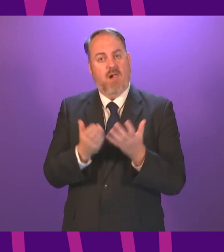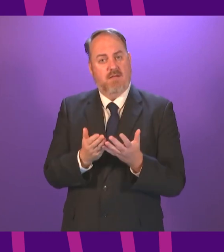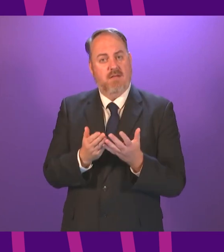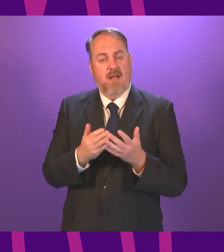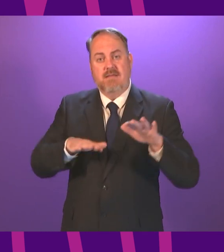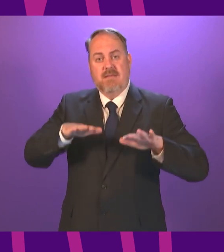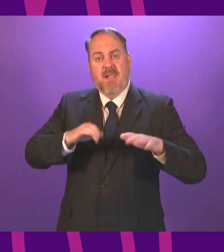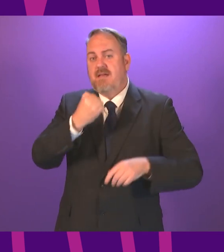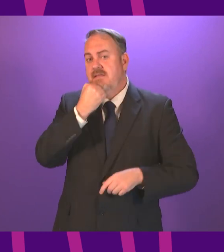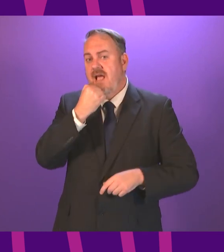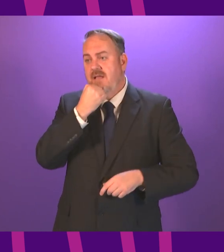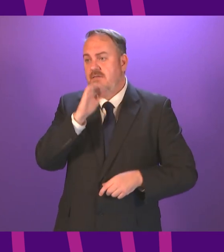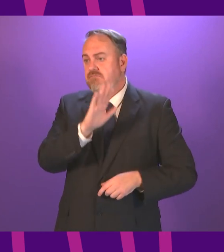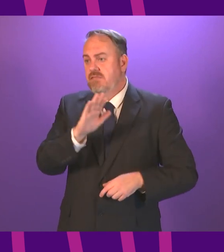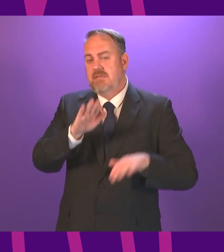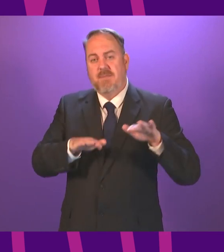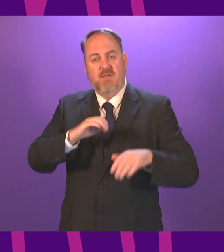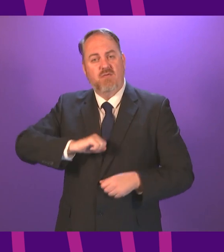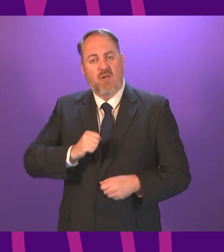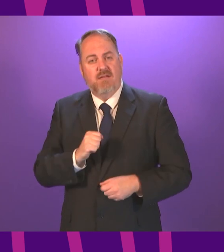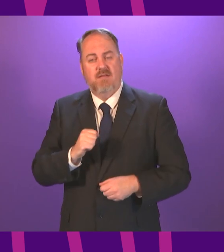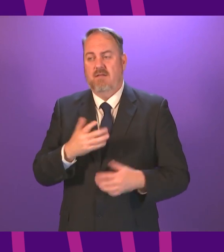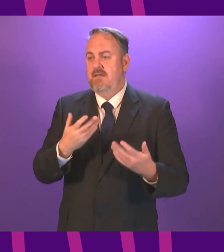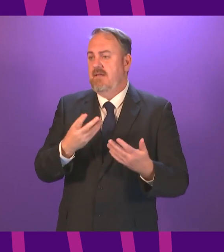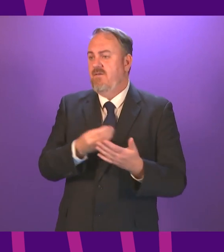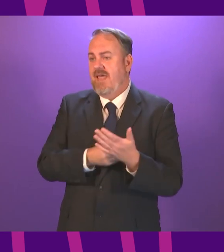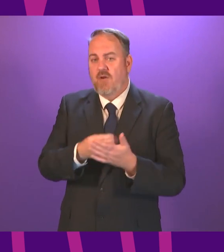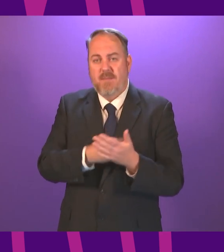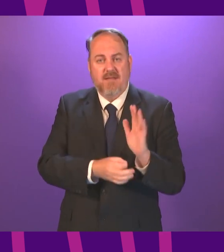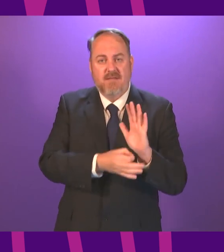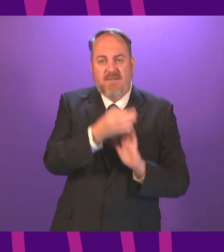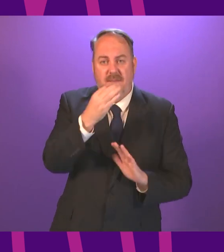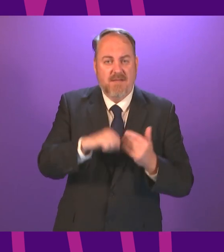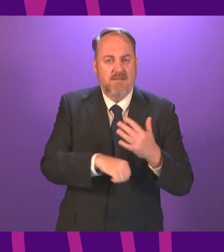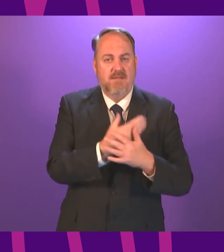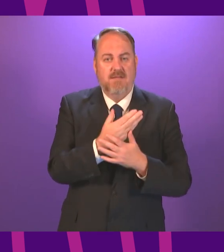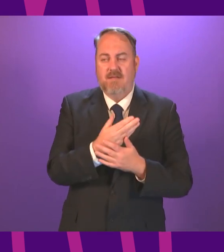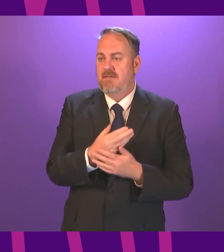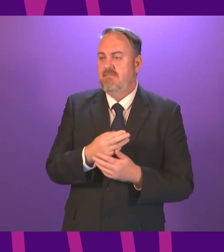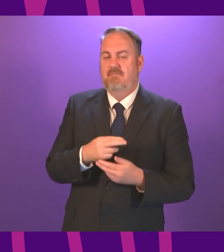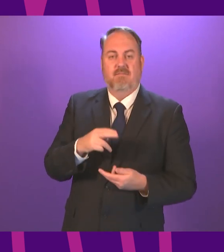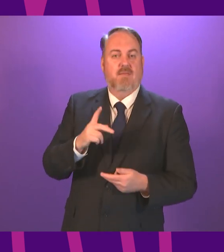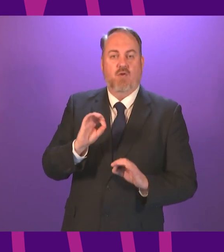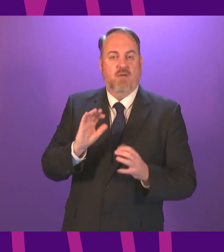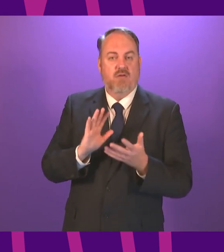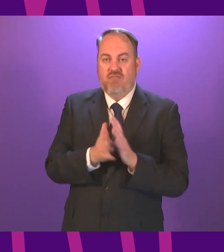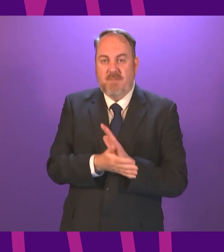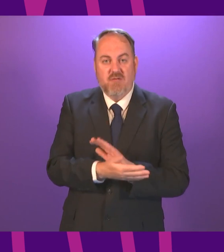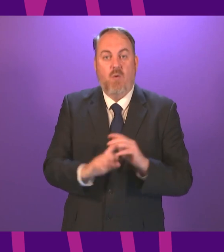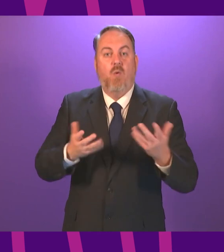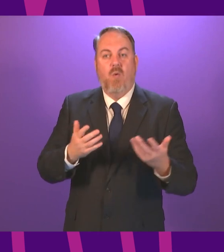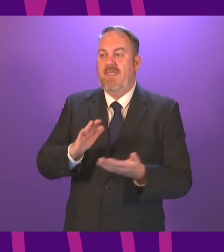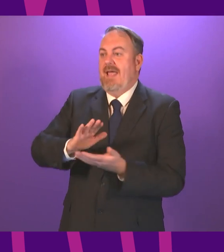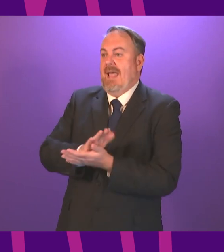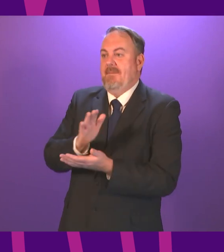similar size to Scotland whether we measure this in terms of economic development being the least corrupt countries or having the happiest citizens